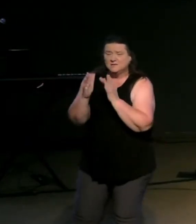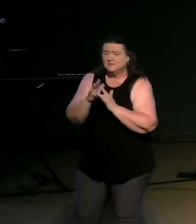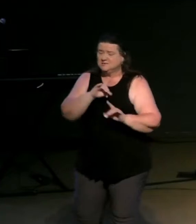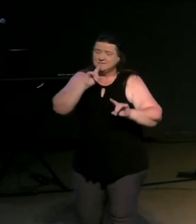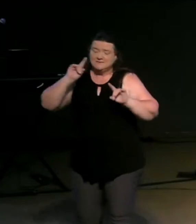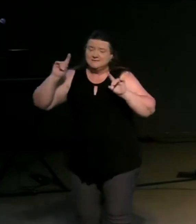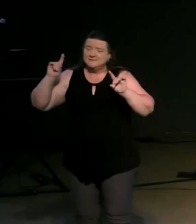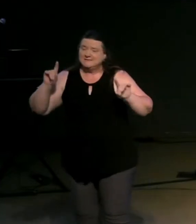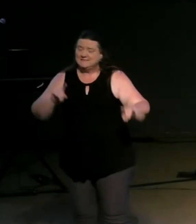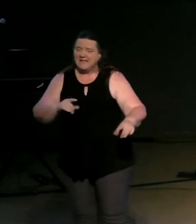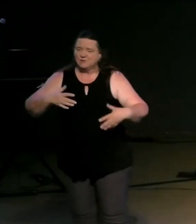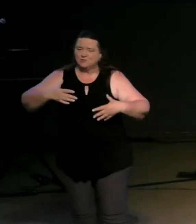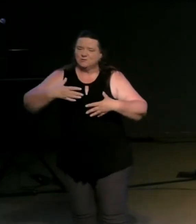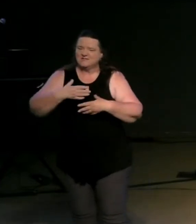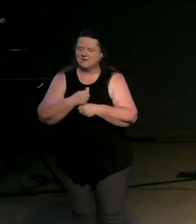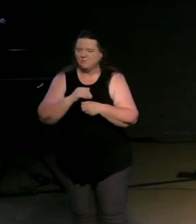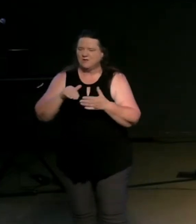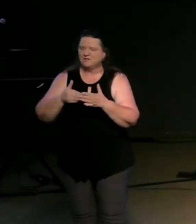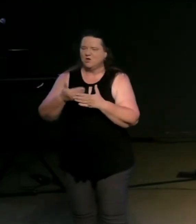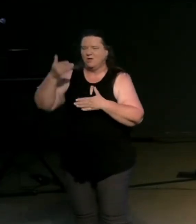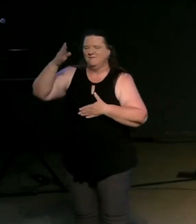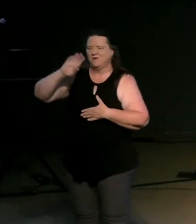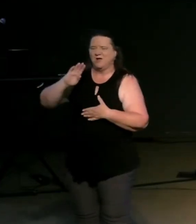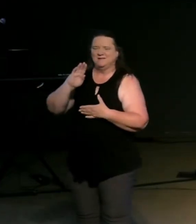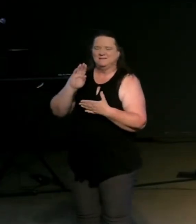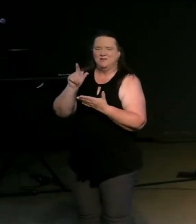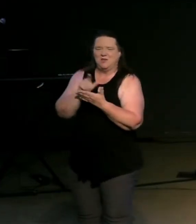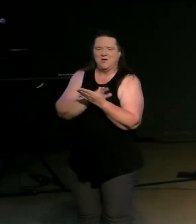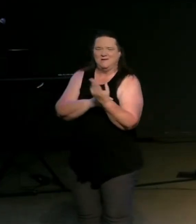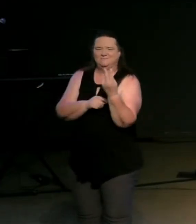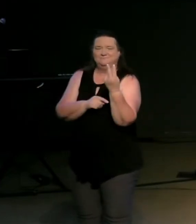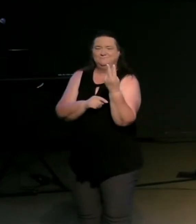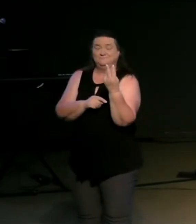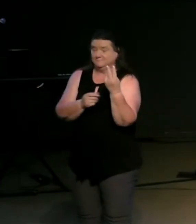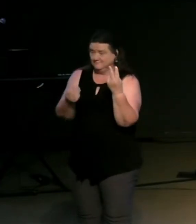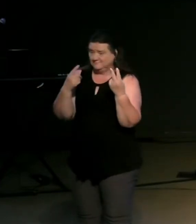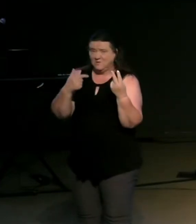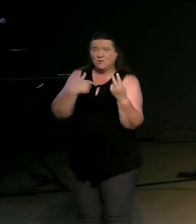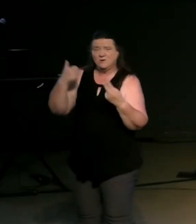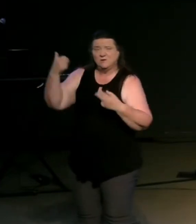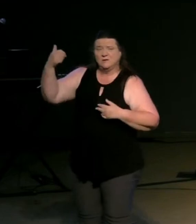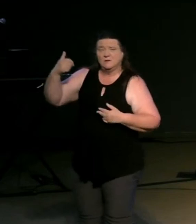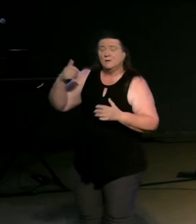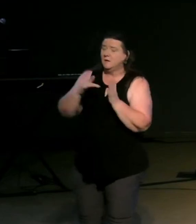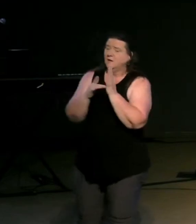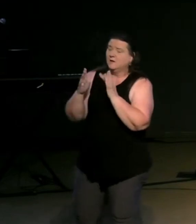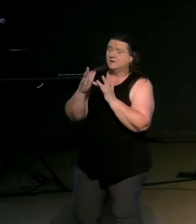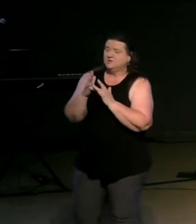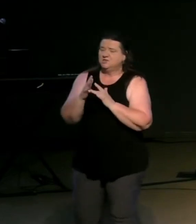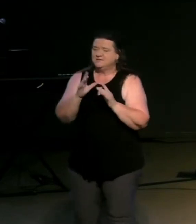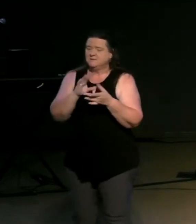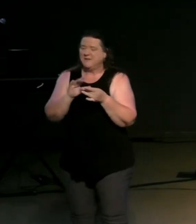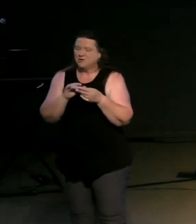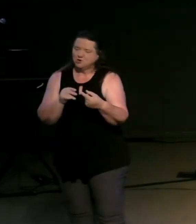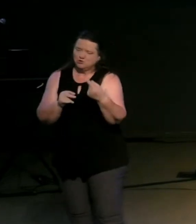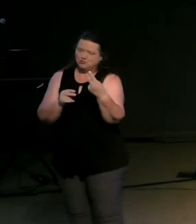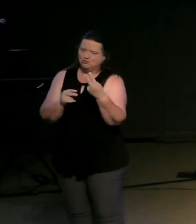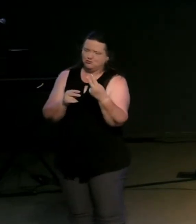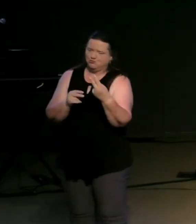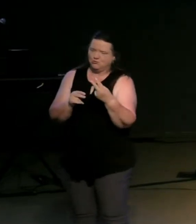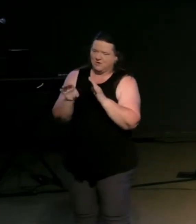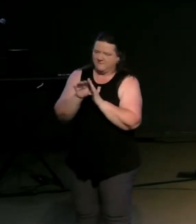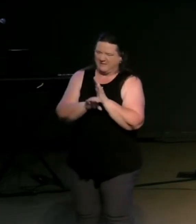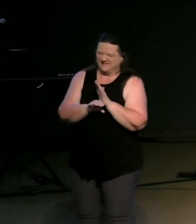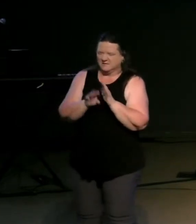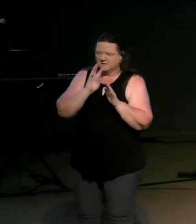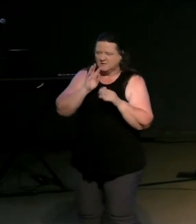summarizes all of god's law so i want you to follow along with me david on the screens but jesus mentions two commandments briefly let's hit on those